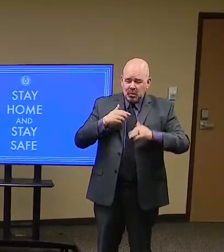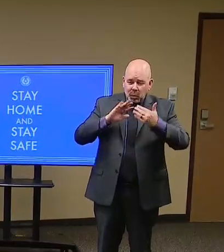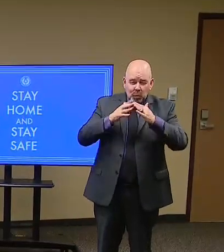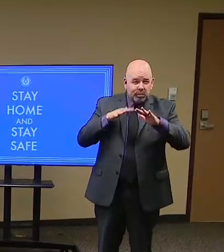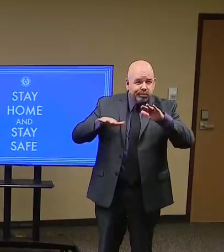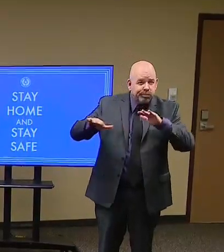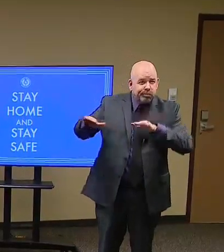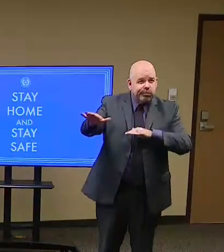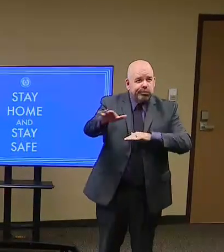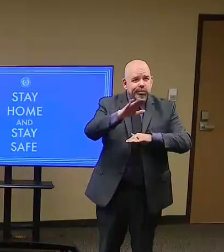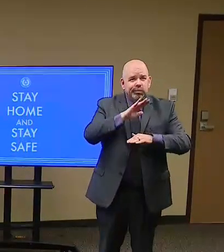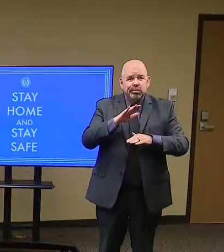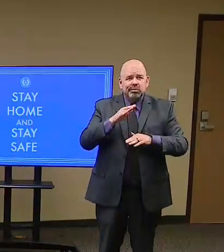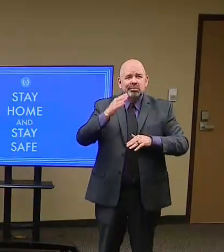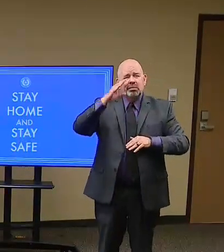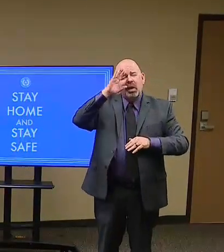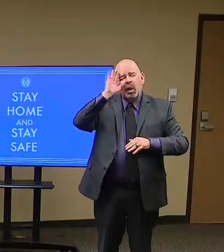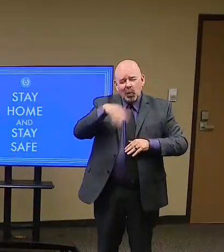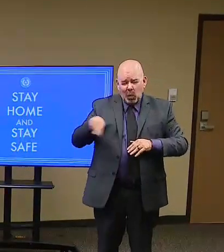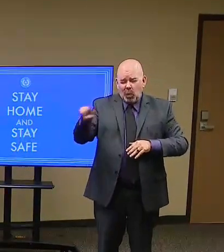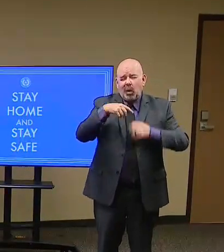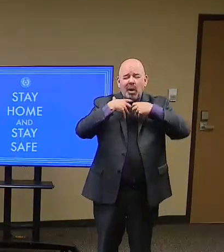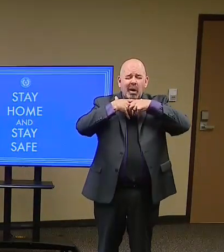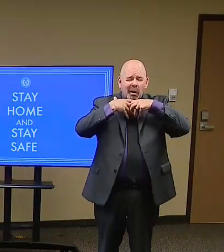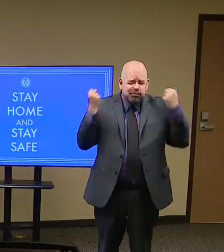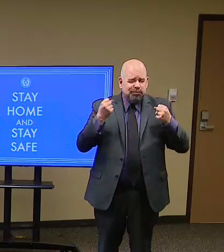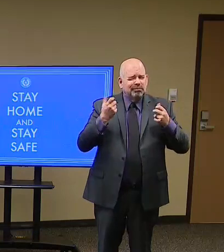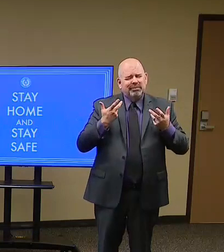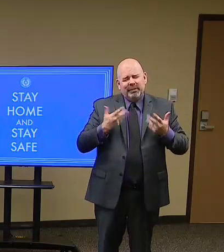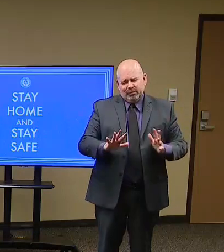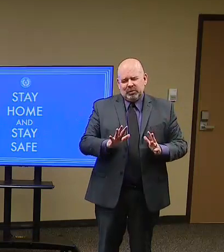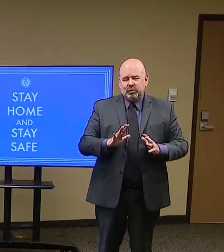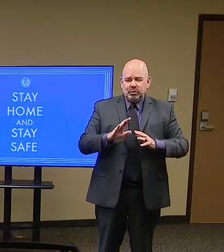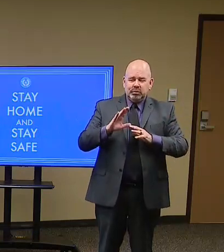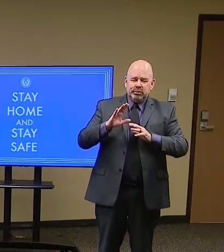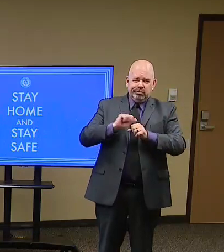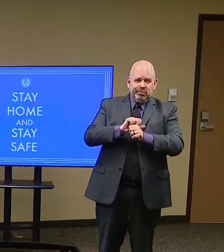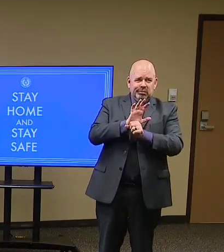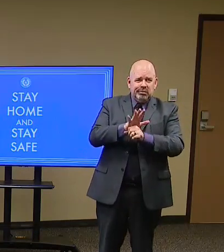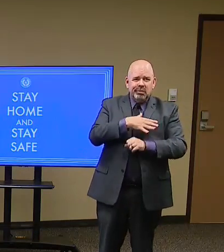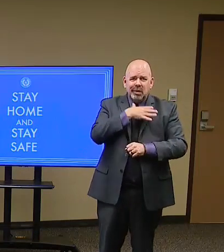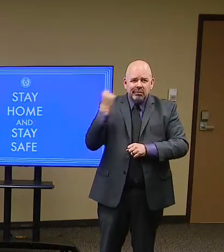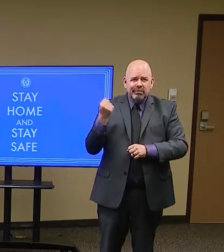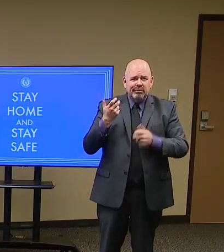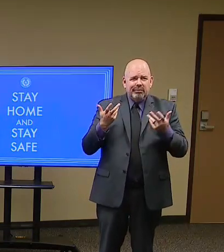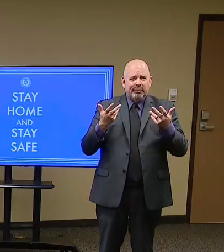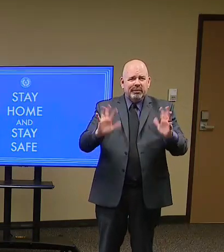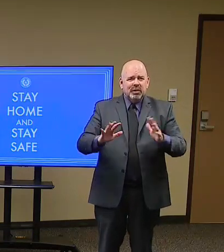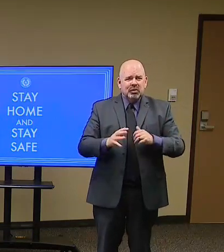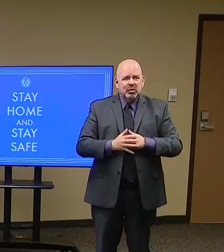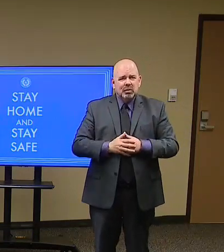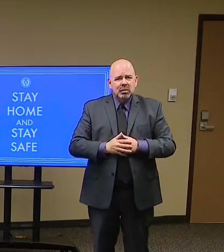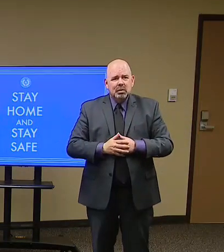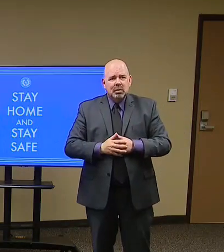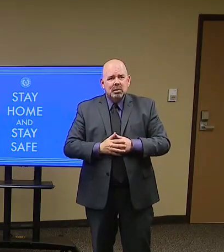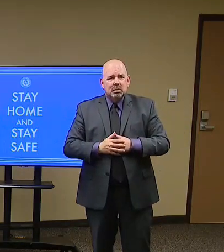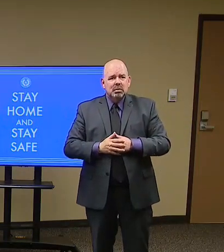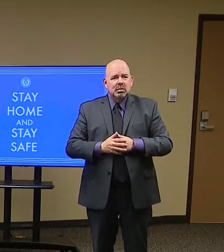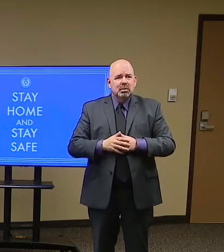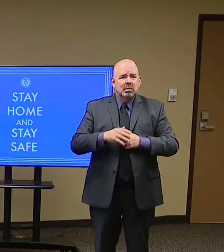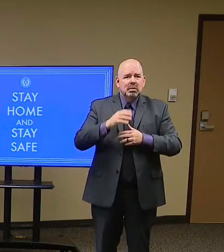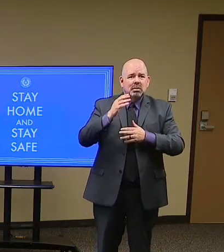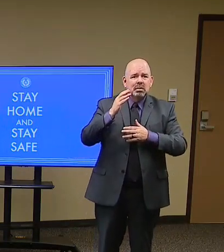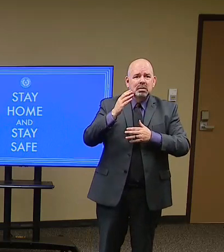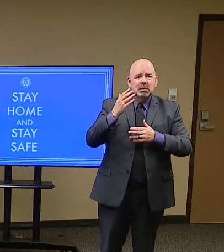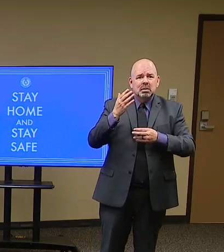I am tired of COVID. But this is a virus, right? It doesn't care that there's an important civil rights movement. It doesn't